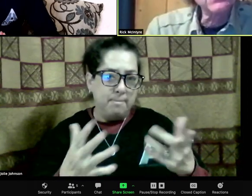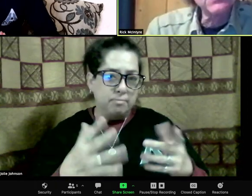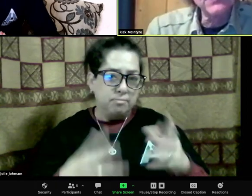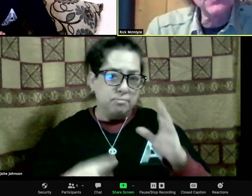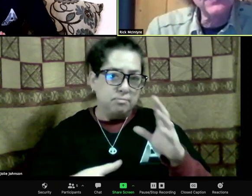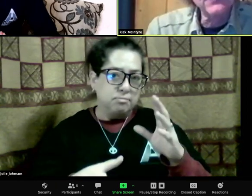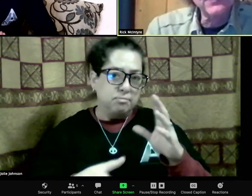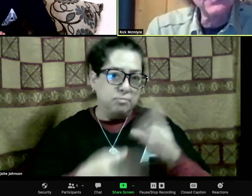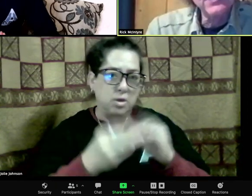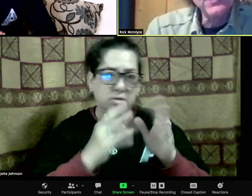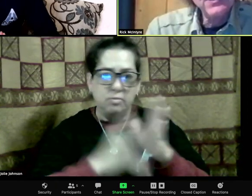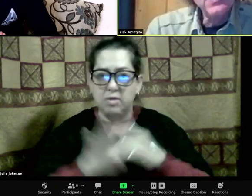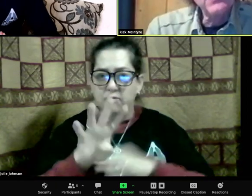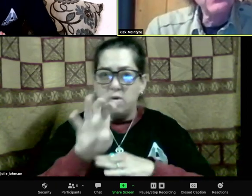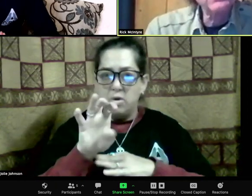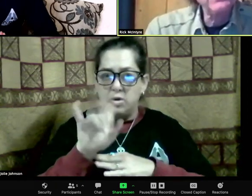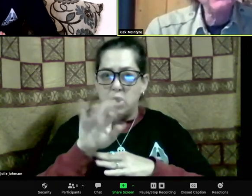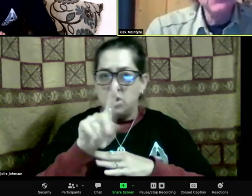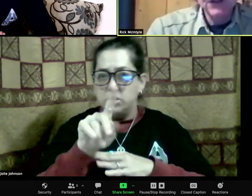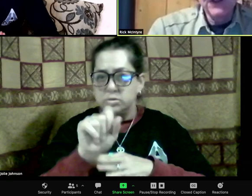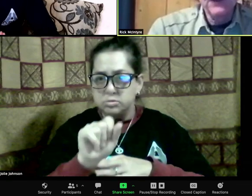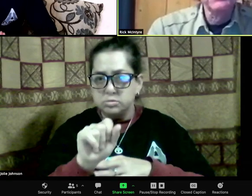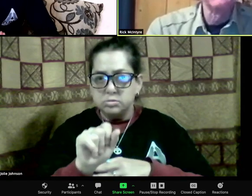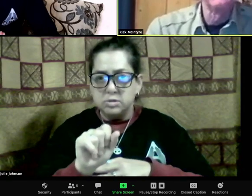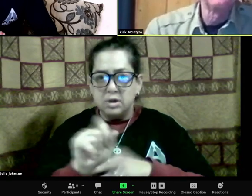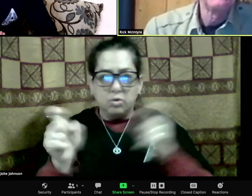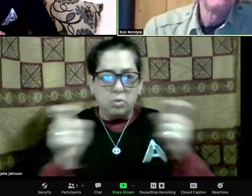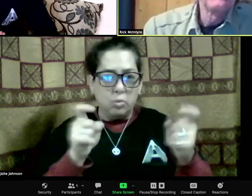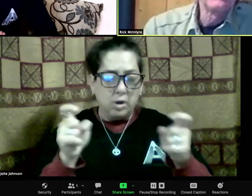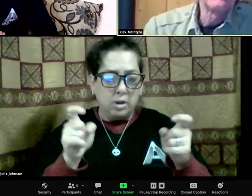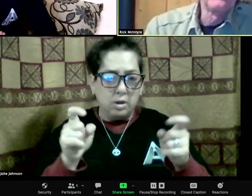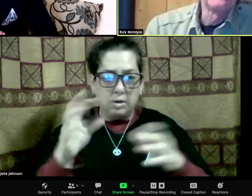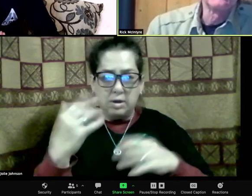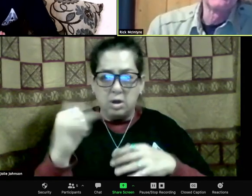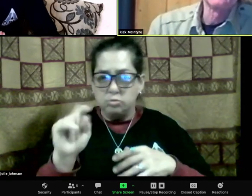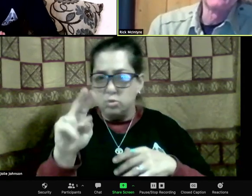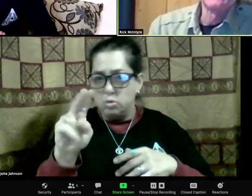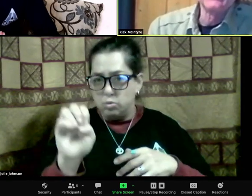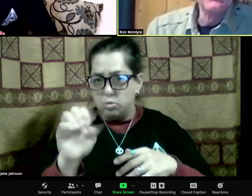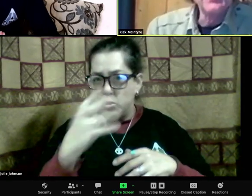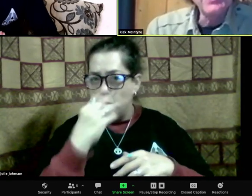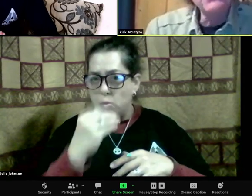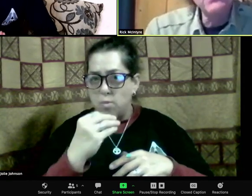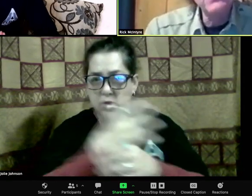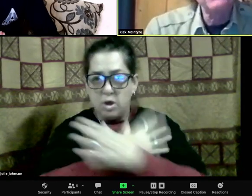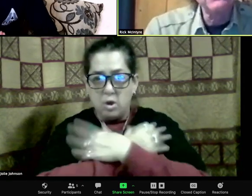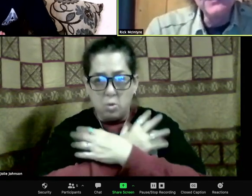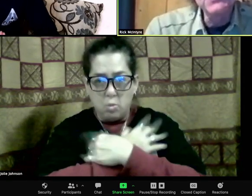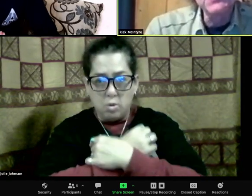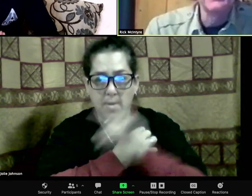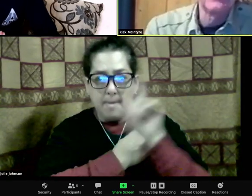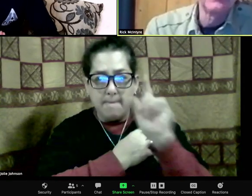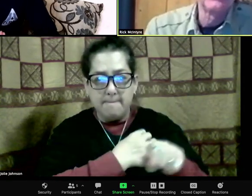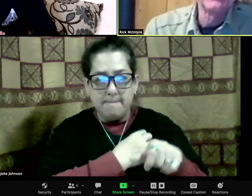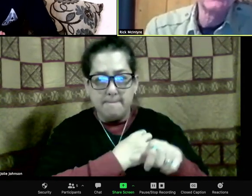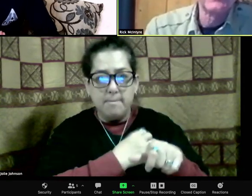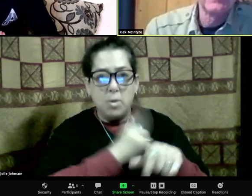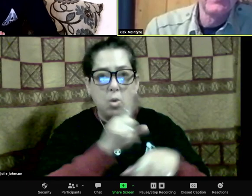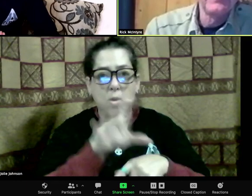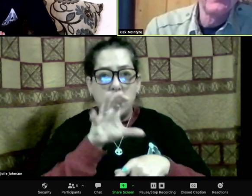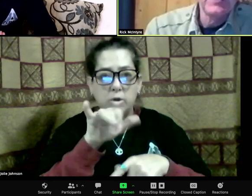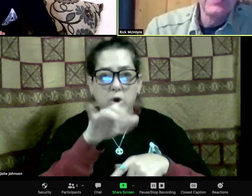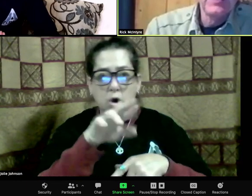crossed the river. was an effective barrier. So I'm not sure the exact distance that the wolves were